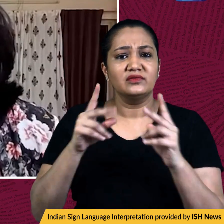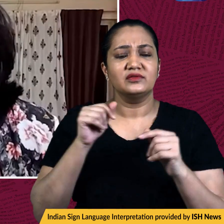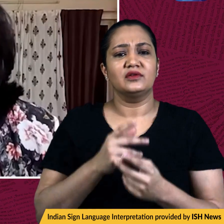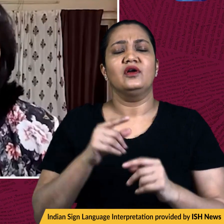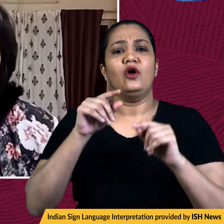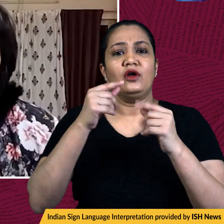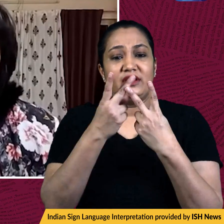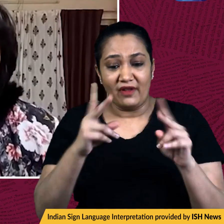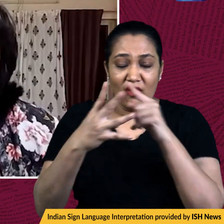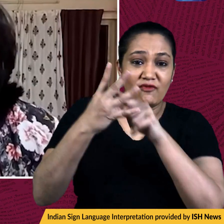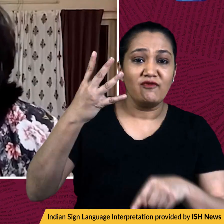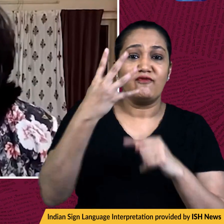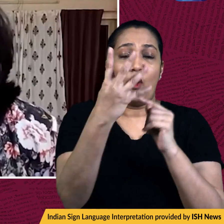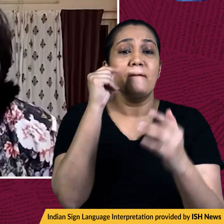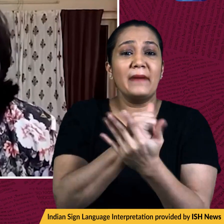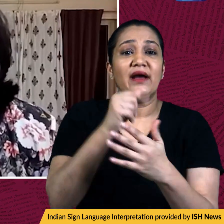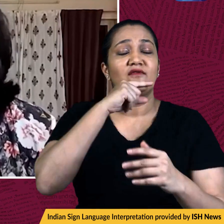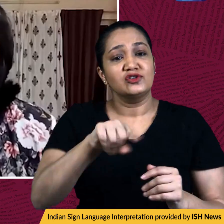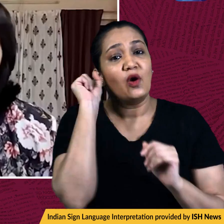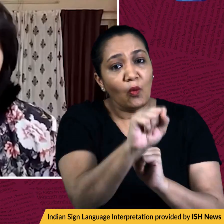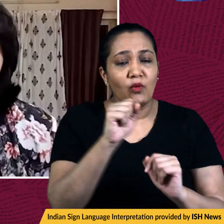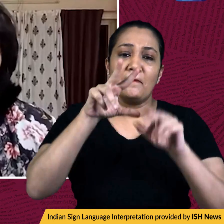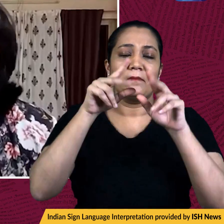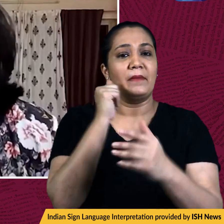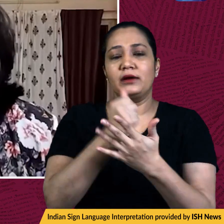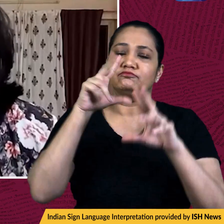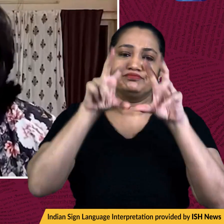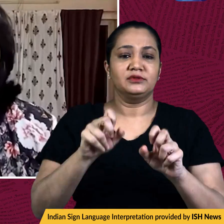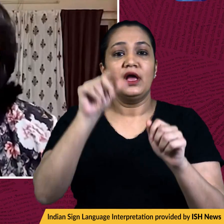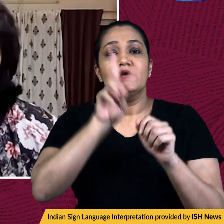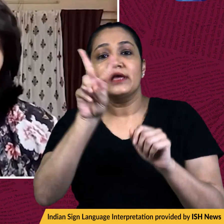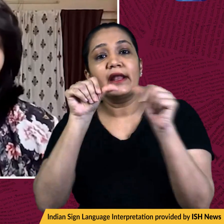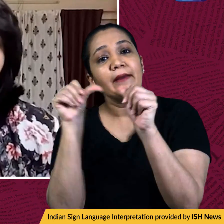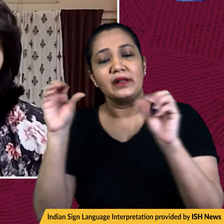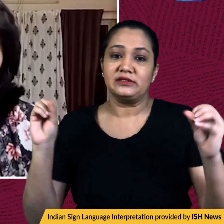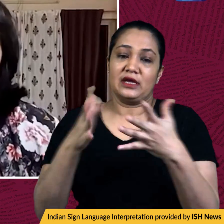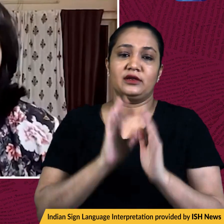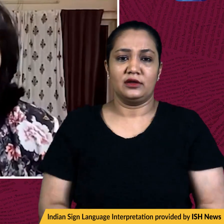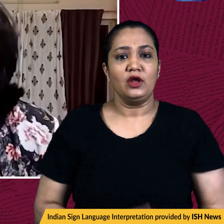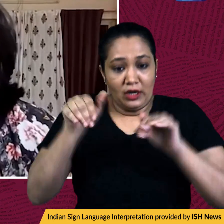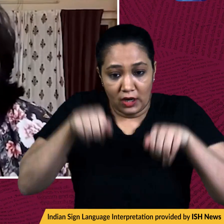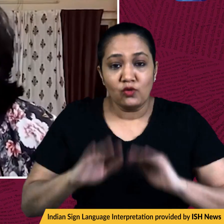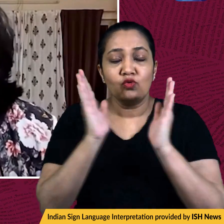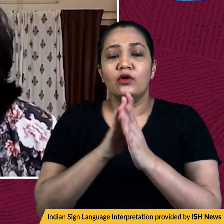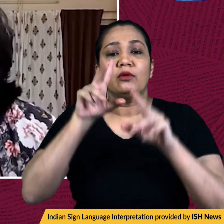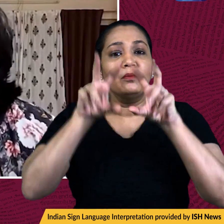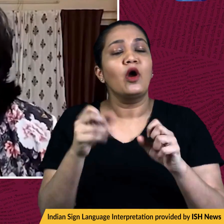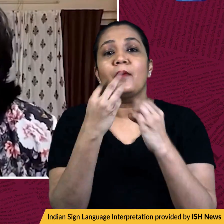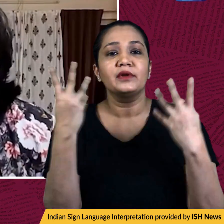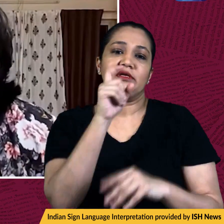assets of four additional Russian banks from April 2nd, taking that total number to seven. Now, the move will take effect